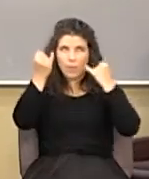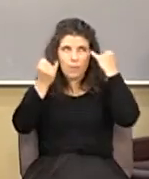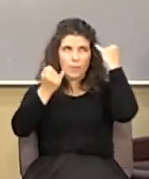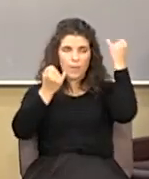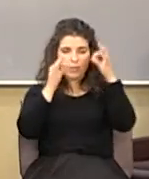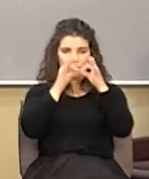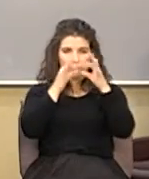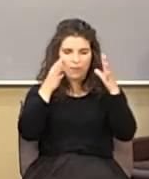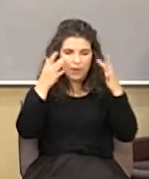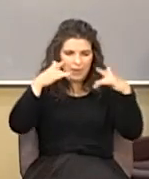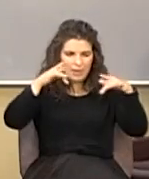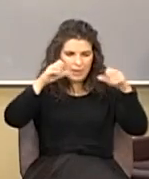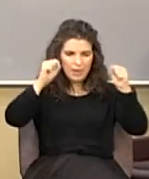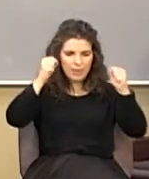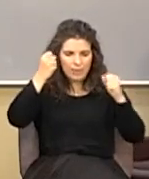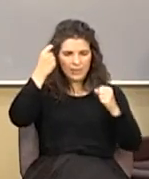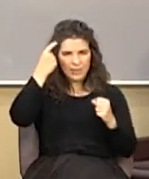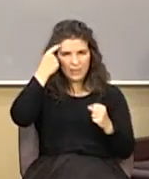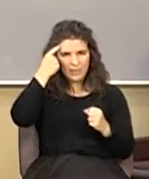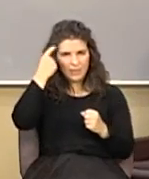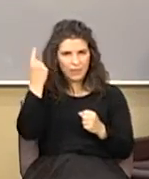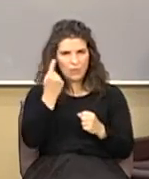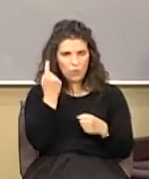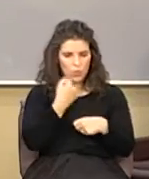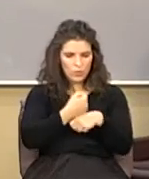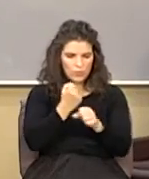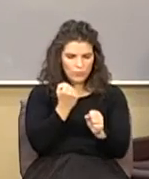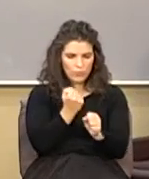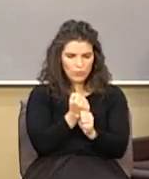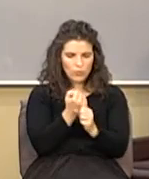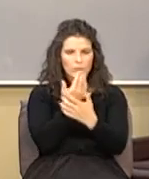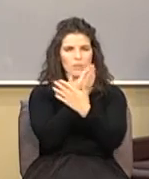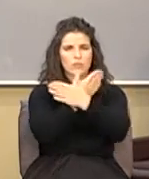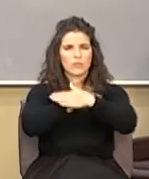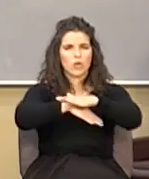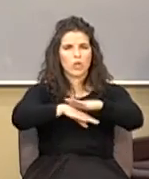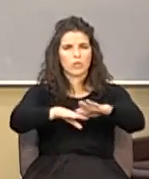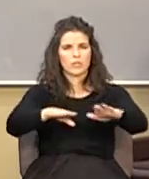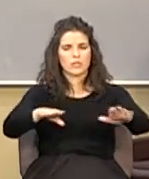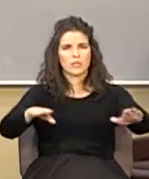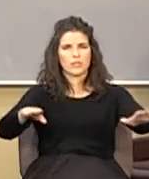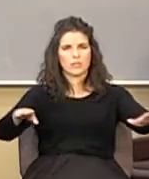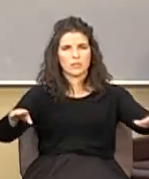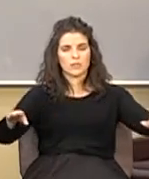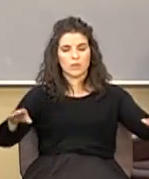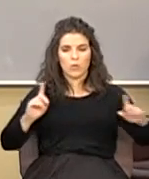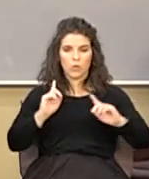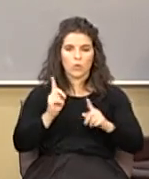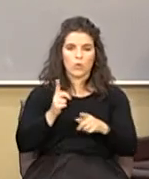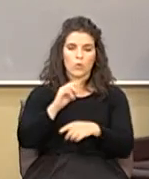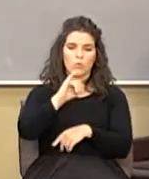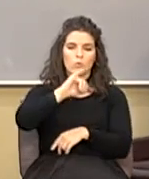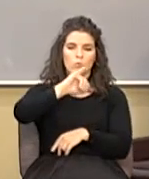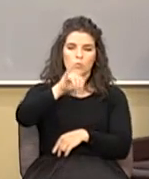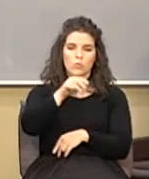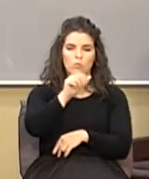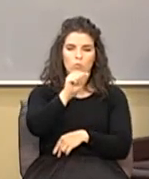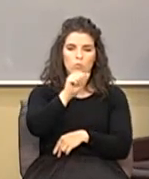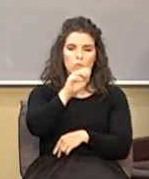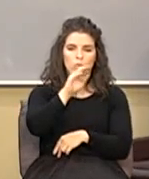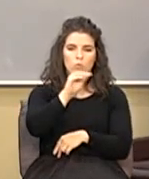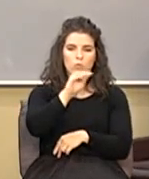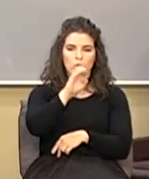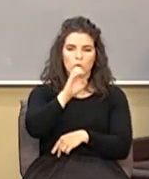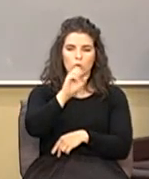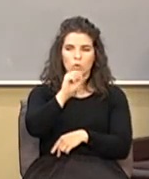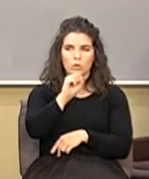thinking that only produces darkness come with me over to the book of James and